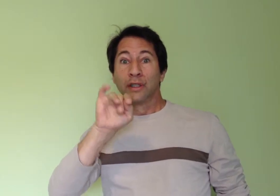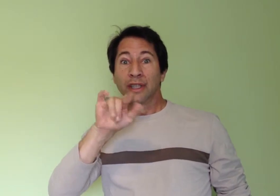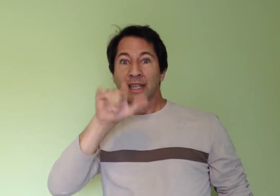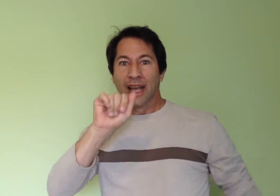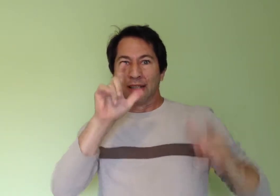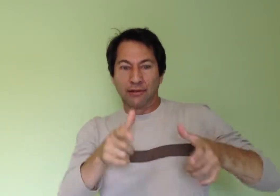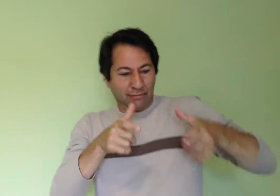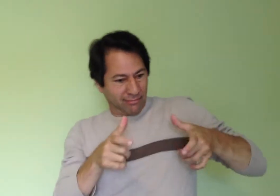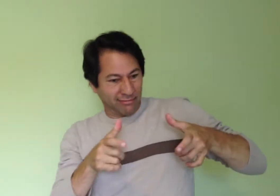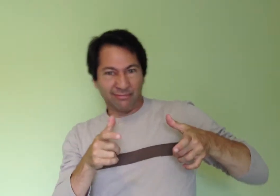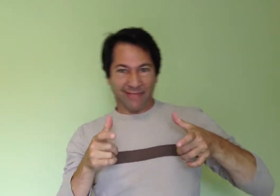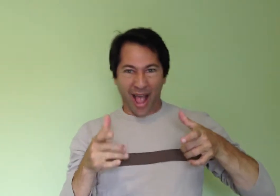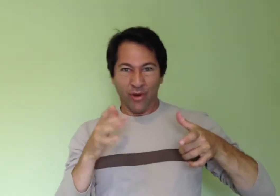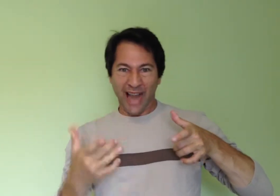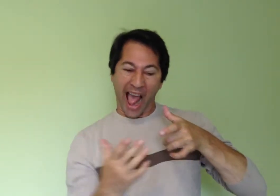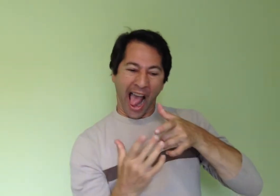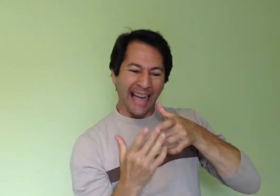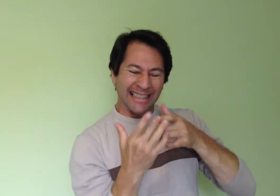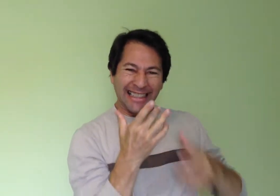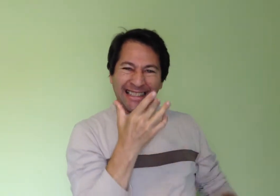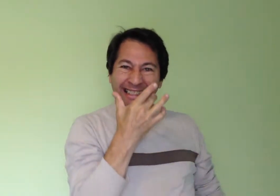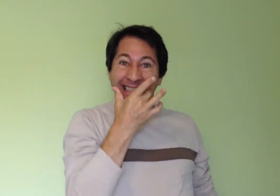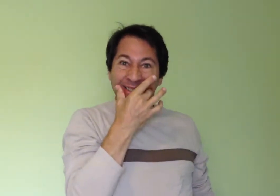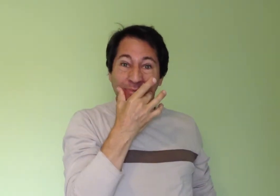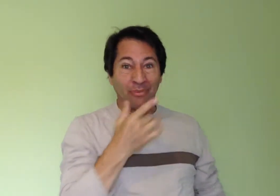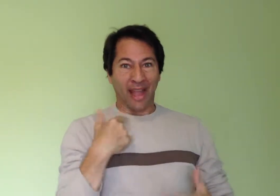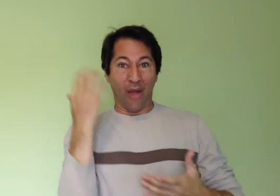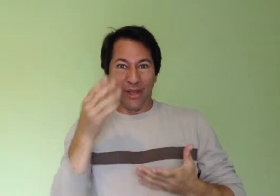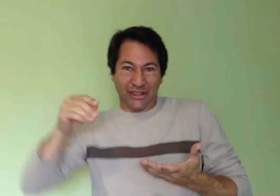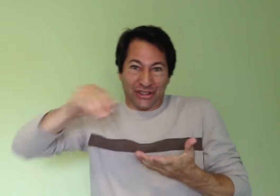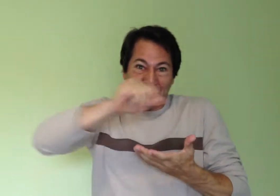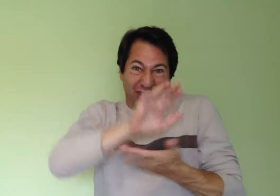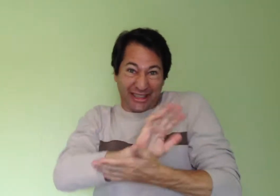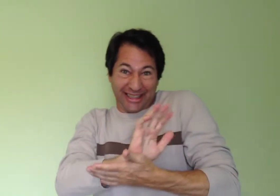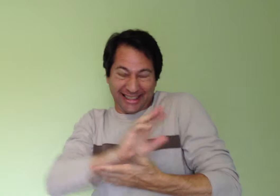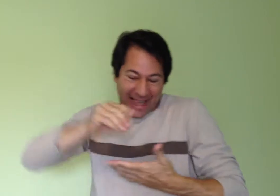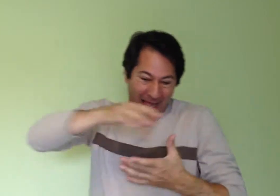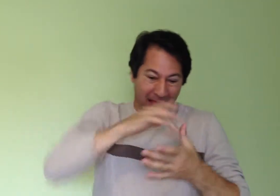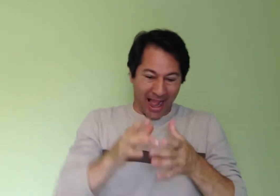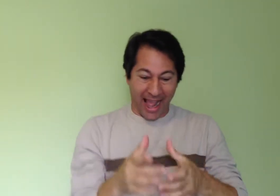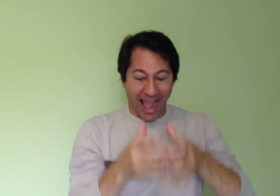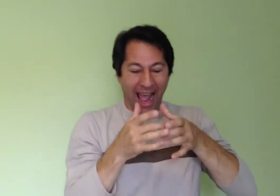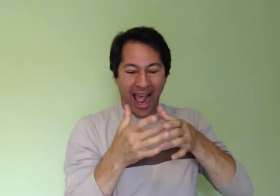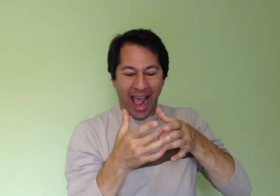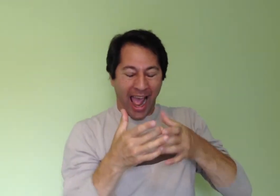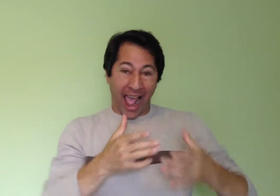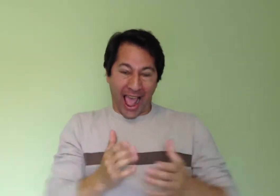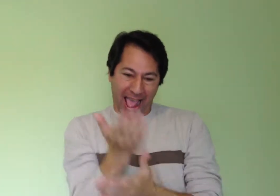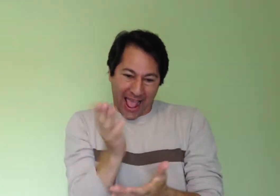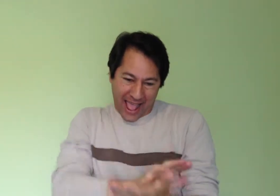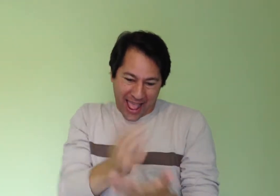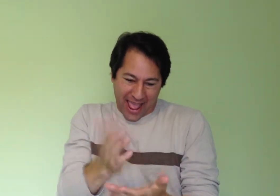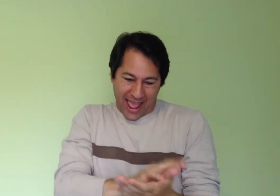Tortilla, oh tortilla, oh how I wanna eat ya. I'll fill you up with cheese and fry you up in grease.